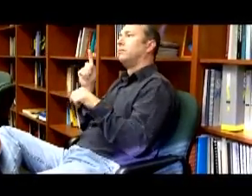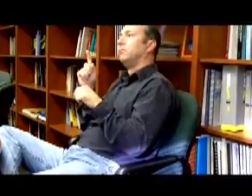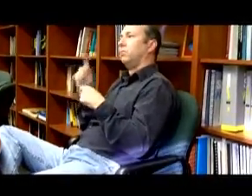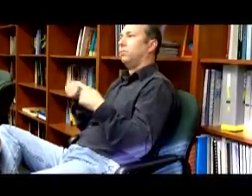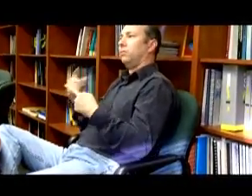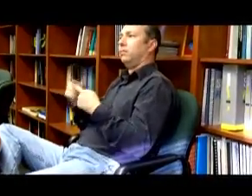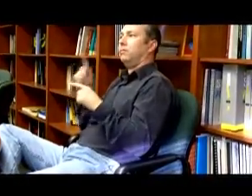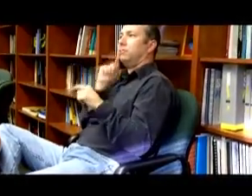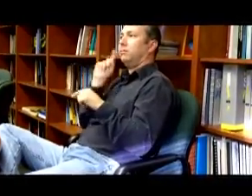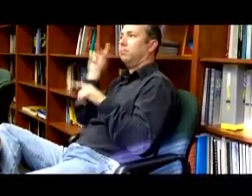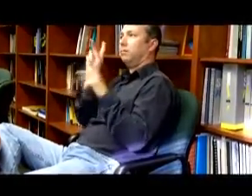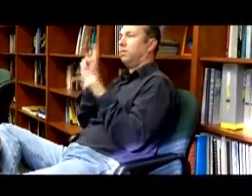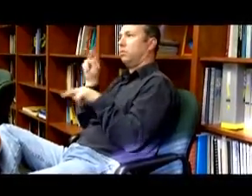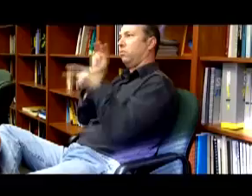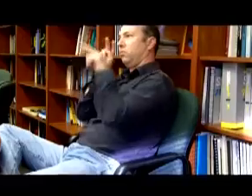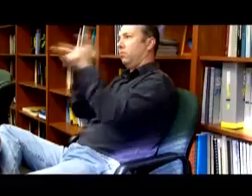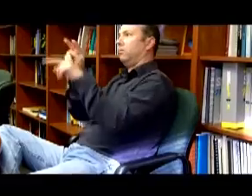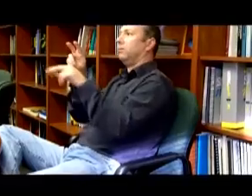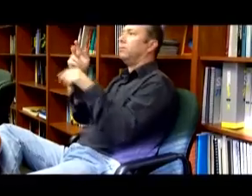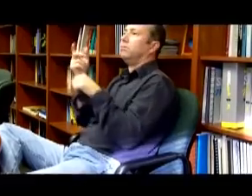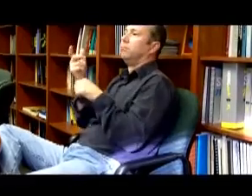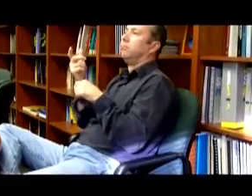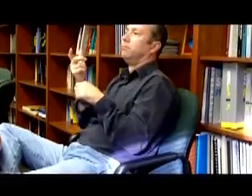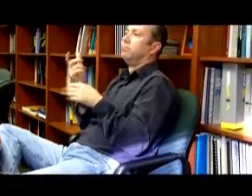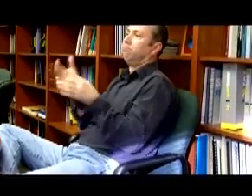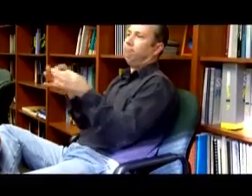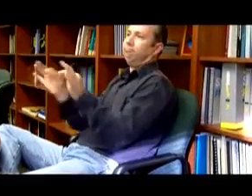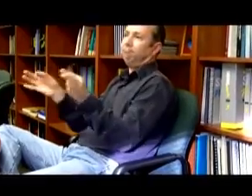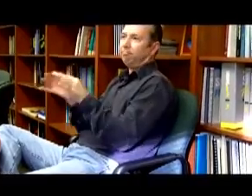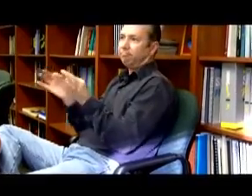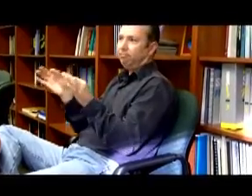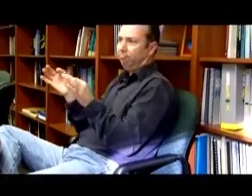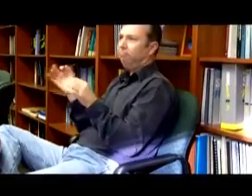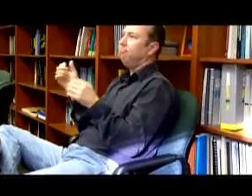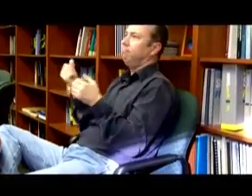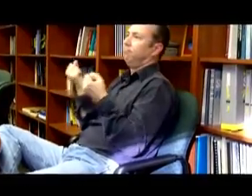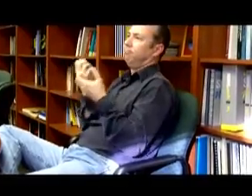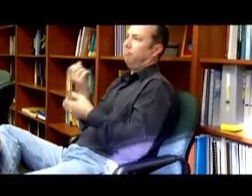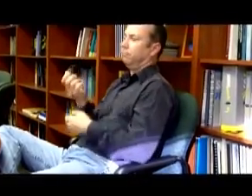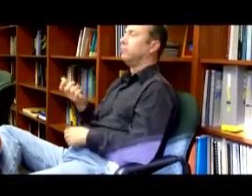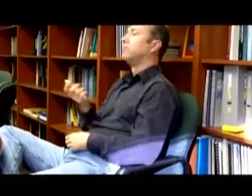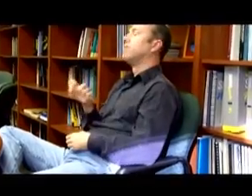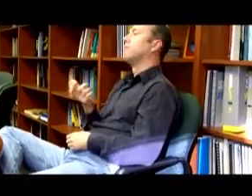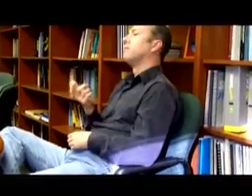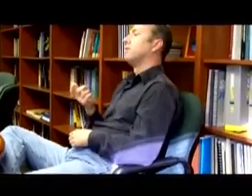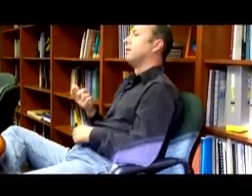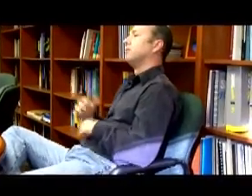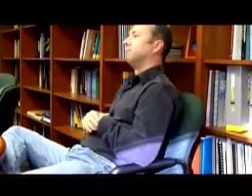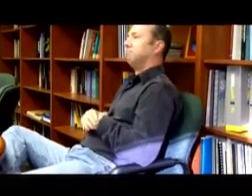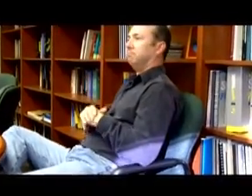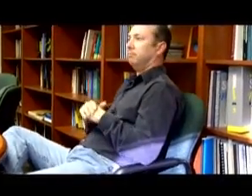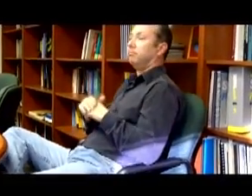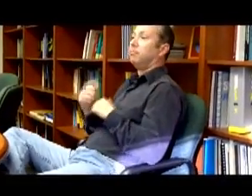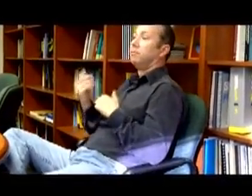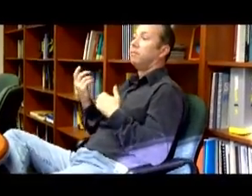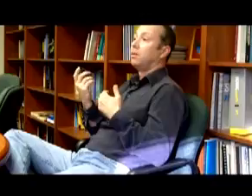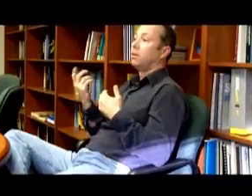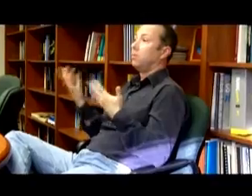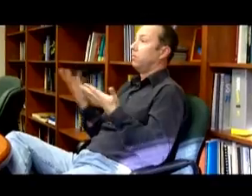as our tool to observe how people, when viewing a sentence, would react, what would